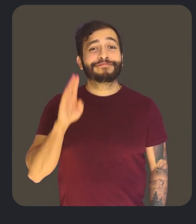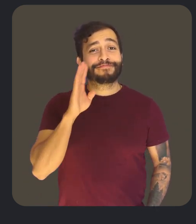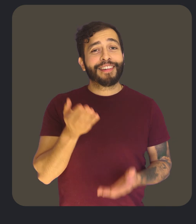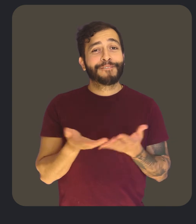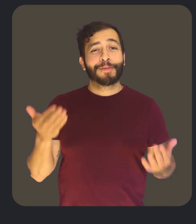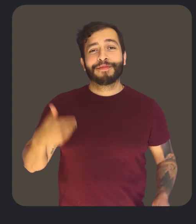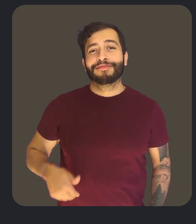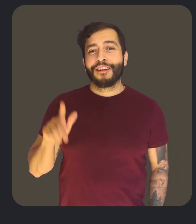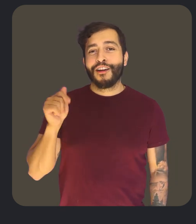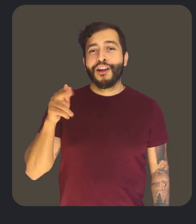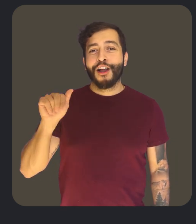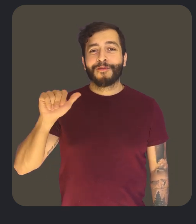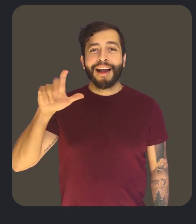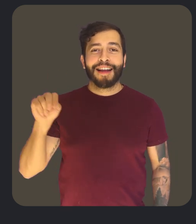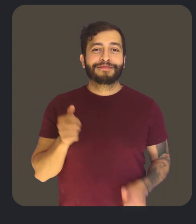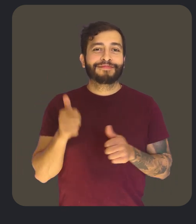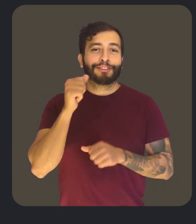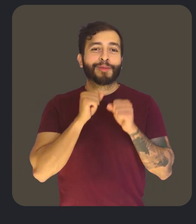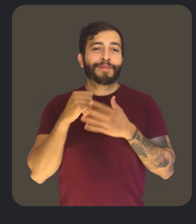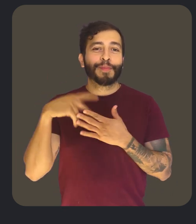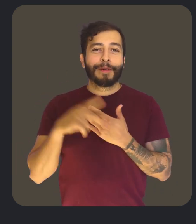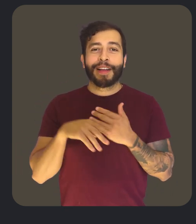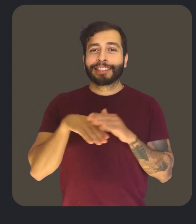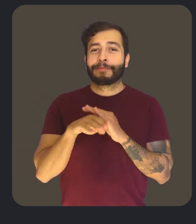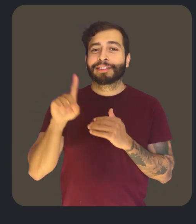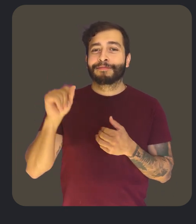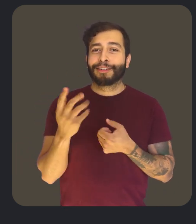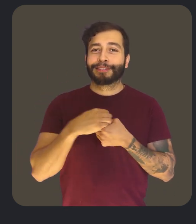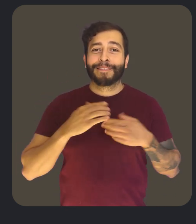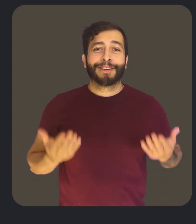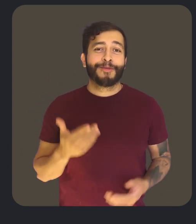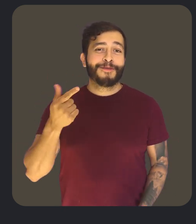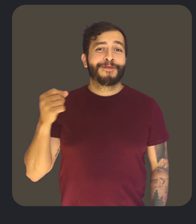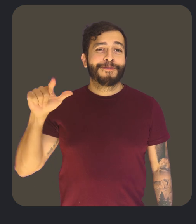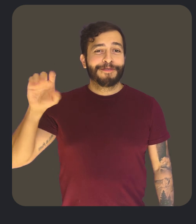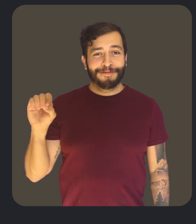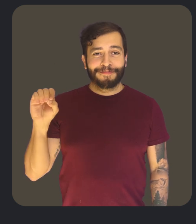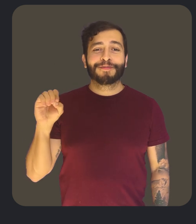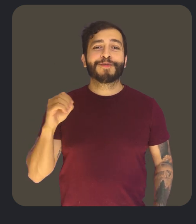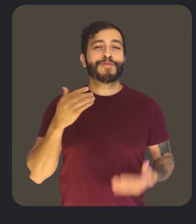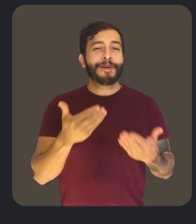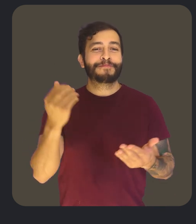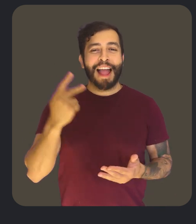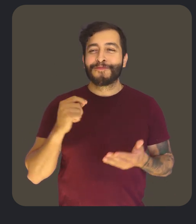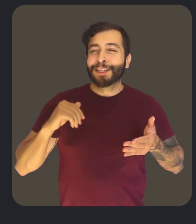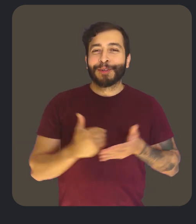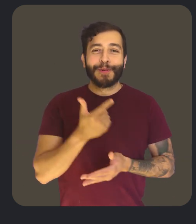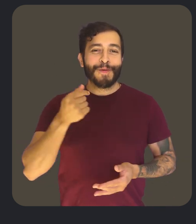Hi everyone, I'm Laura Allen, Head of Strategy and Programs for Accessibility and Disability Inclusion here at Google. Welcome back to What's New